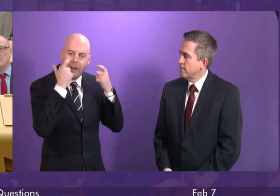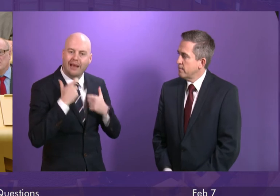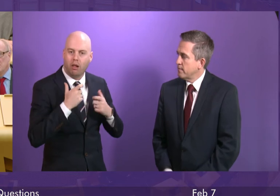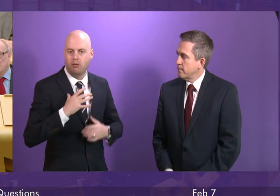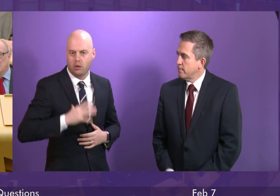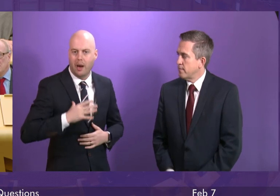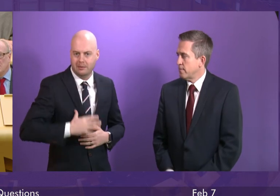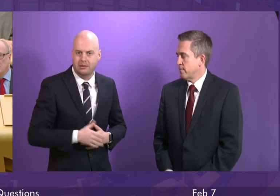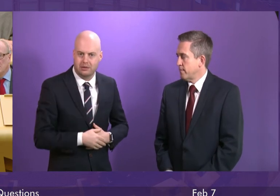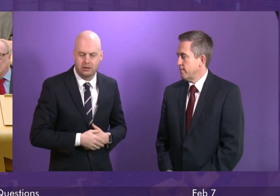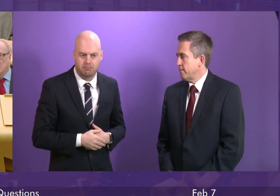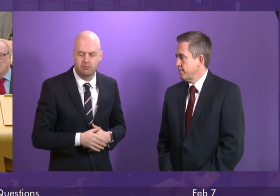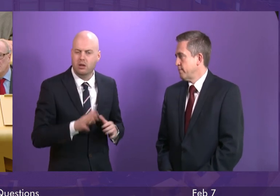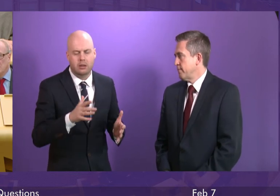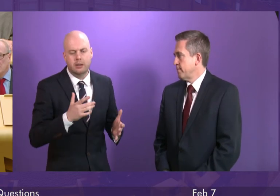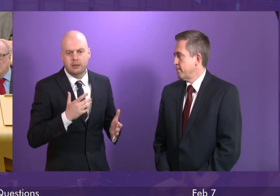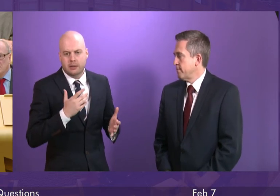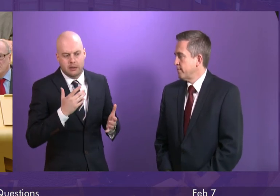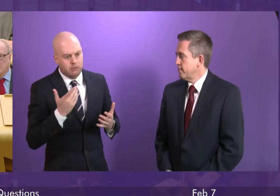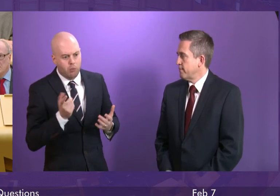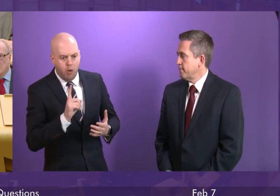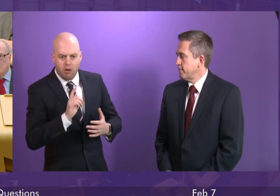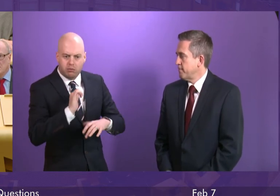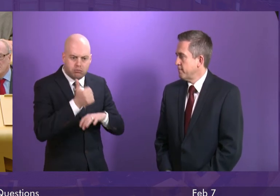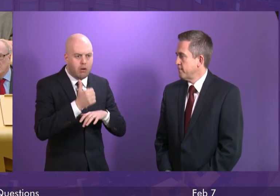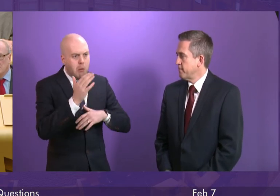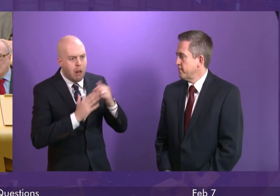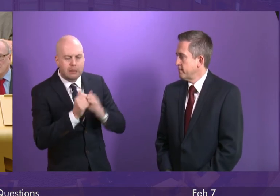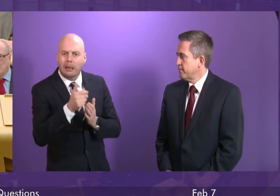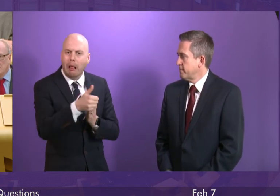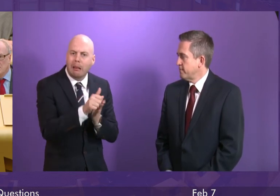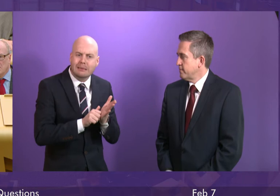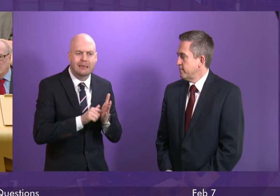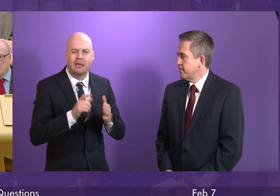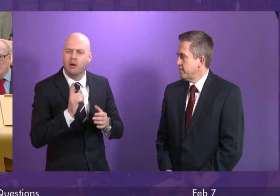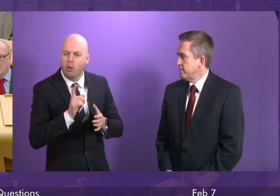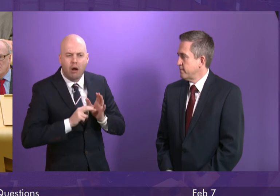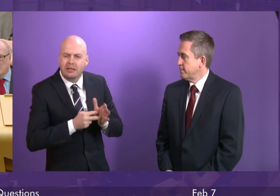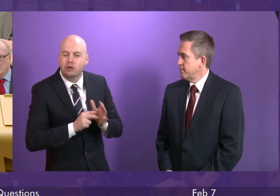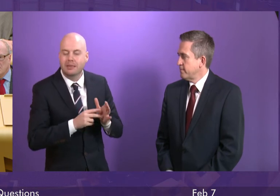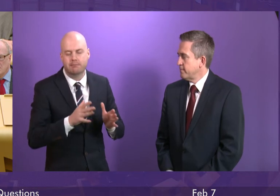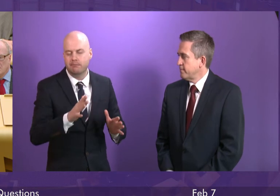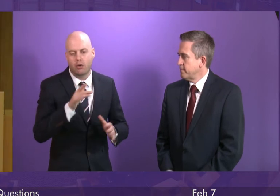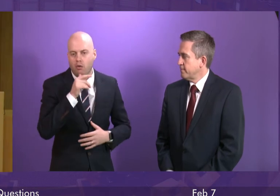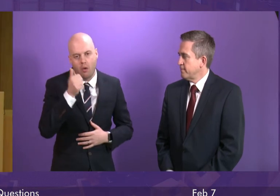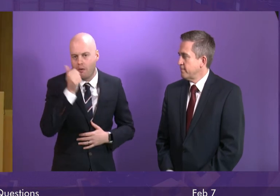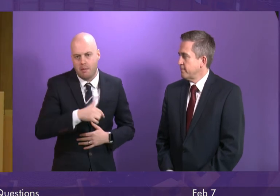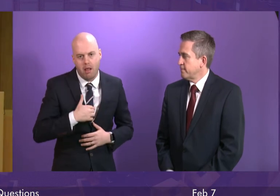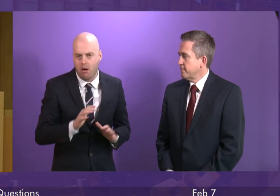I am not familiar with the listing arrangements of the facade of the venue that